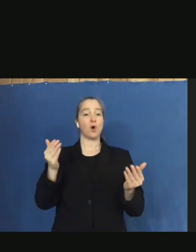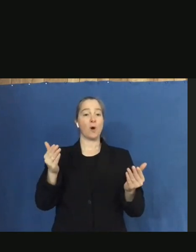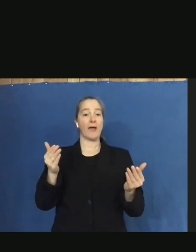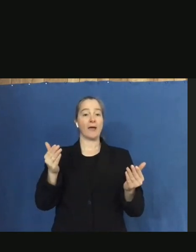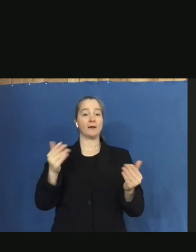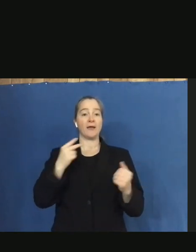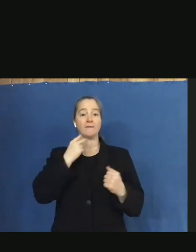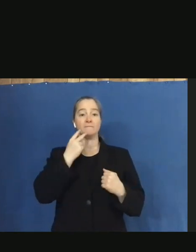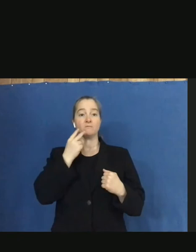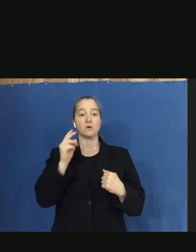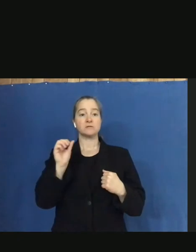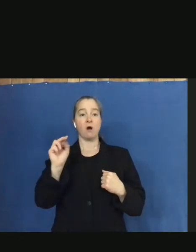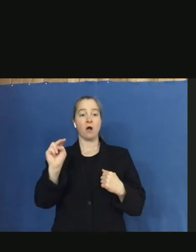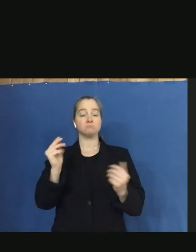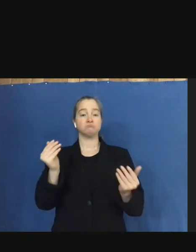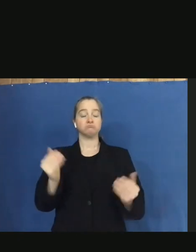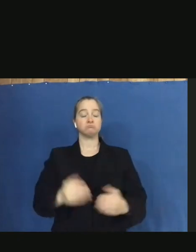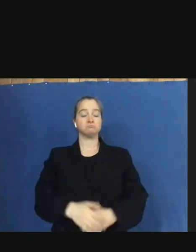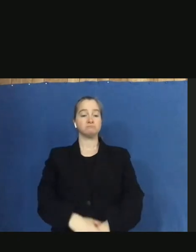ask a question if you've got one.